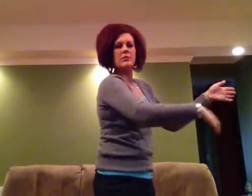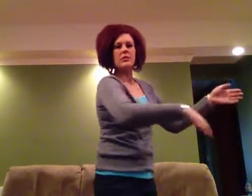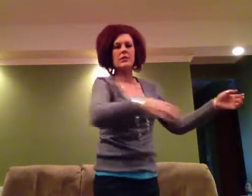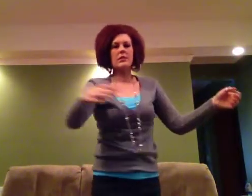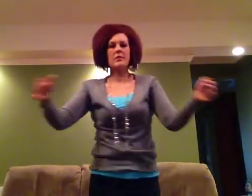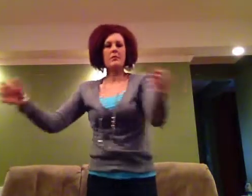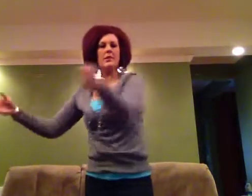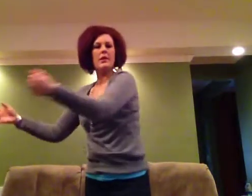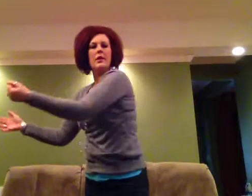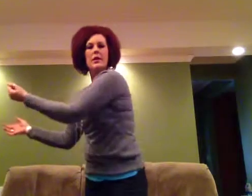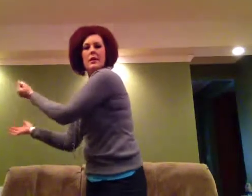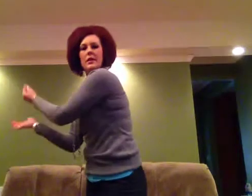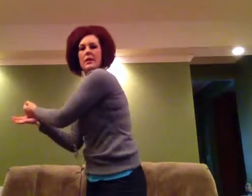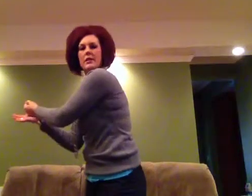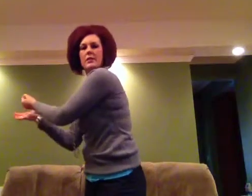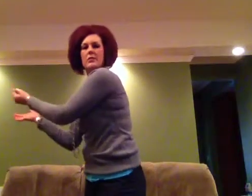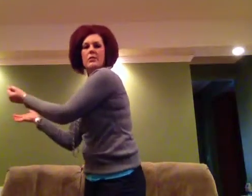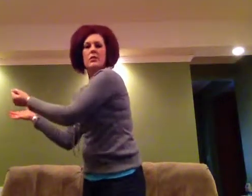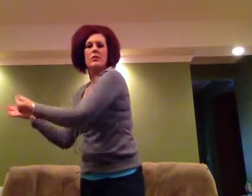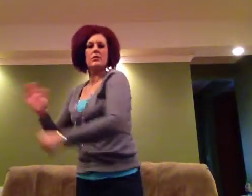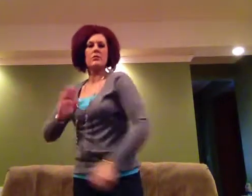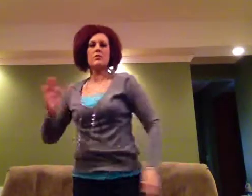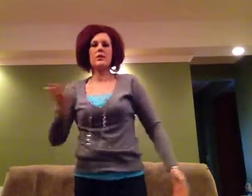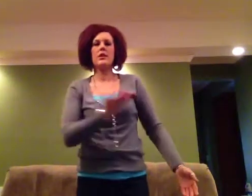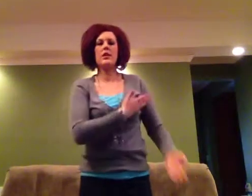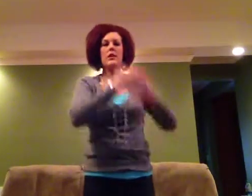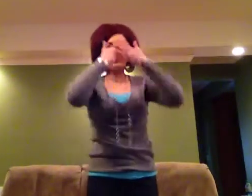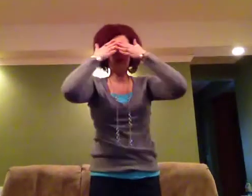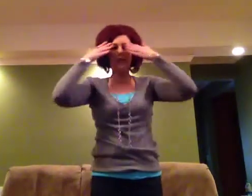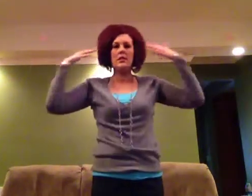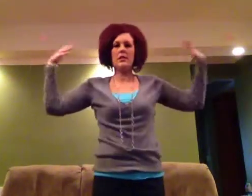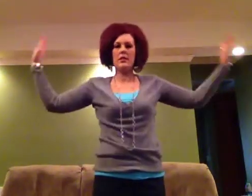by his wounds we are healed.